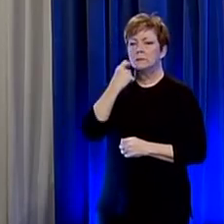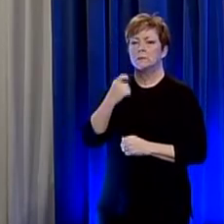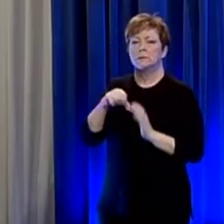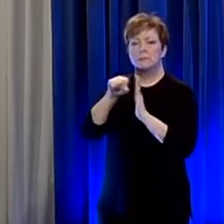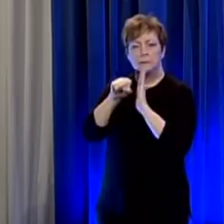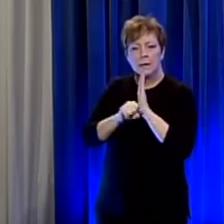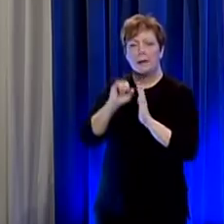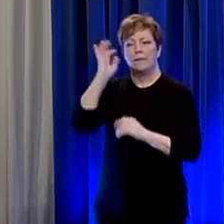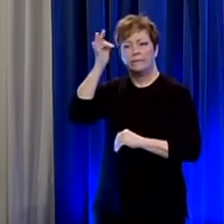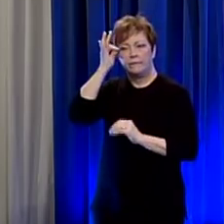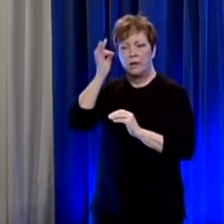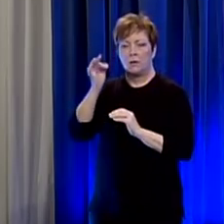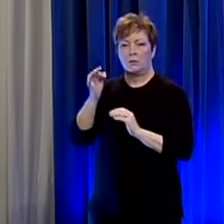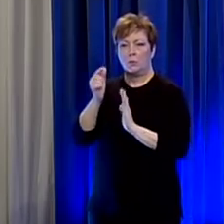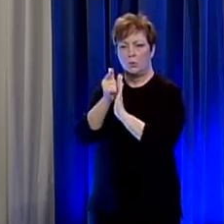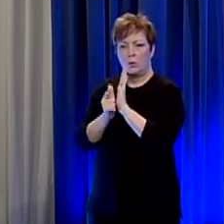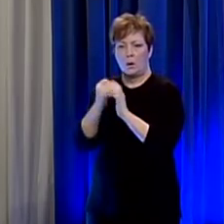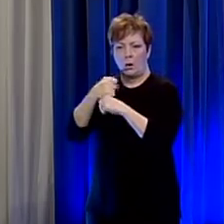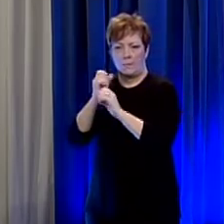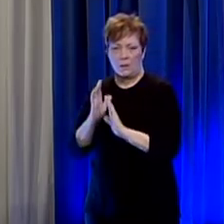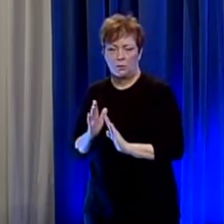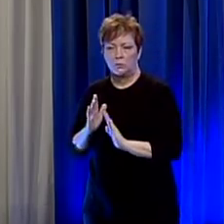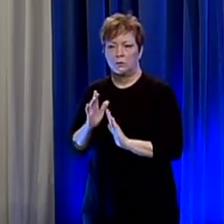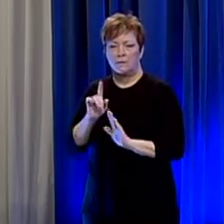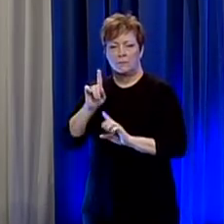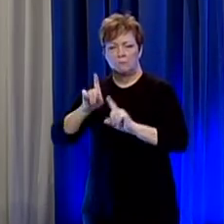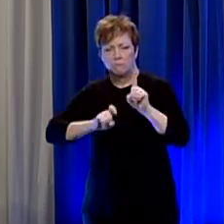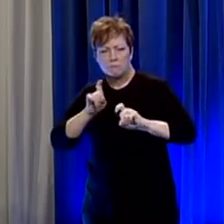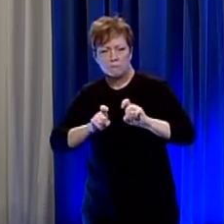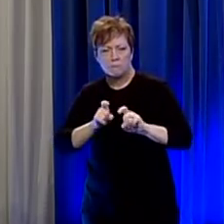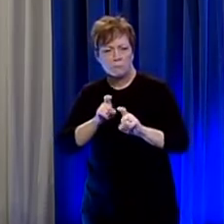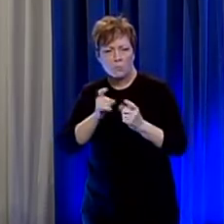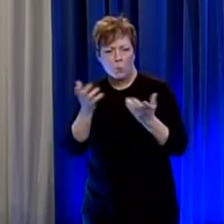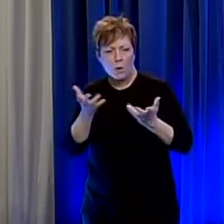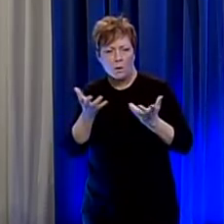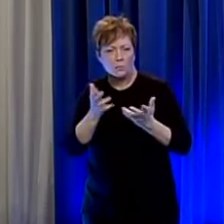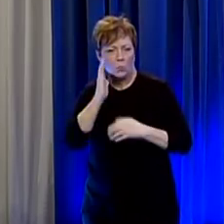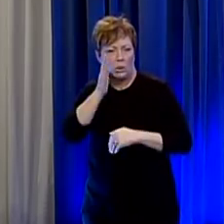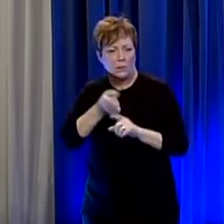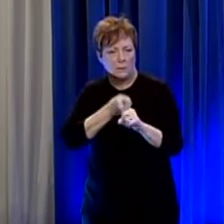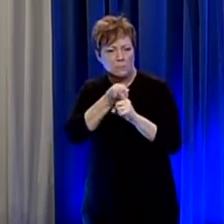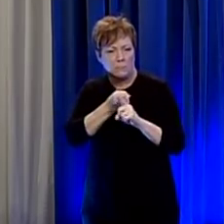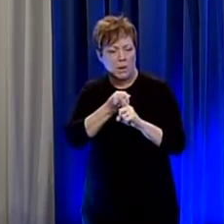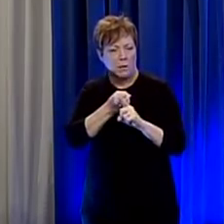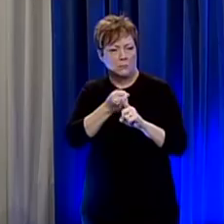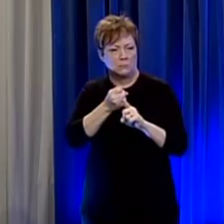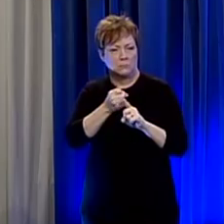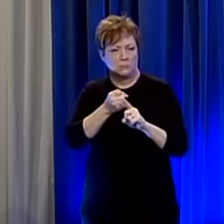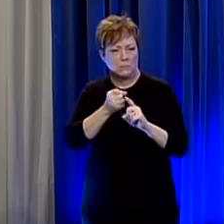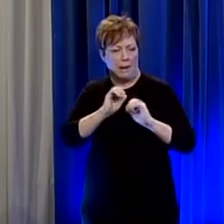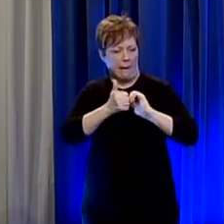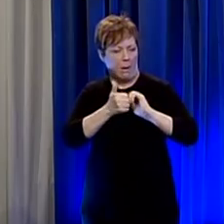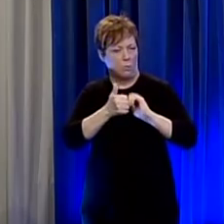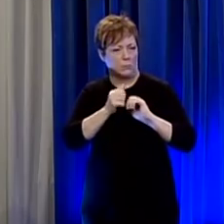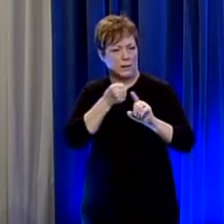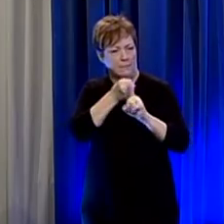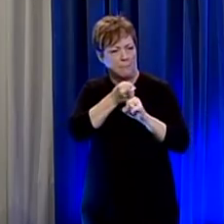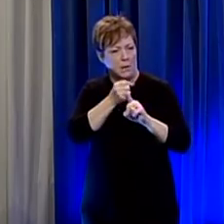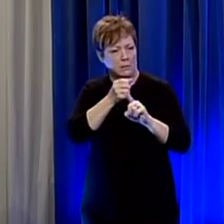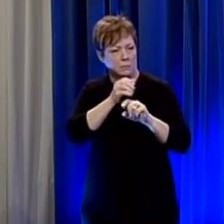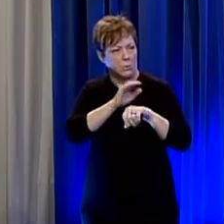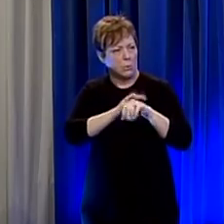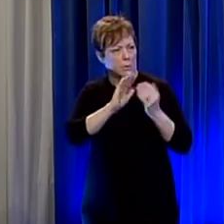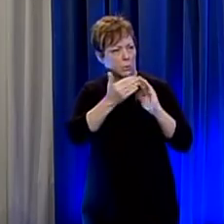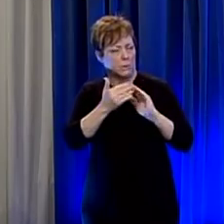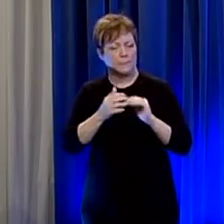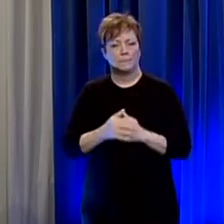federal lawmakers kind of questioning the effects of coven 19 on communities what would you say to these officials who are questioning whether